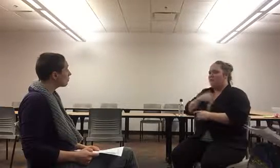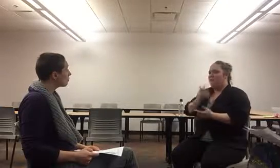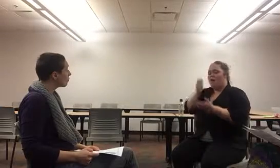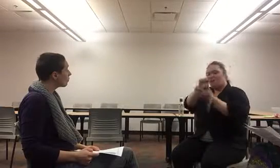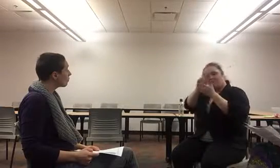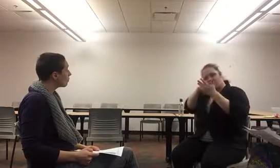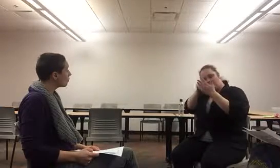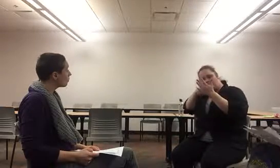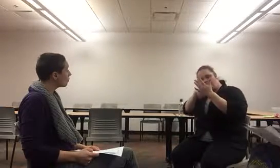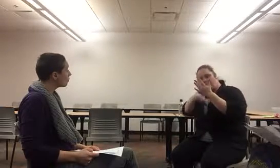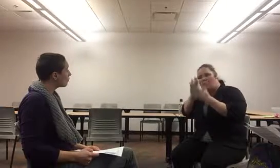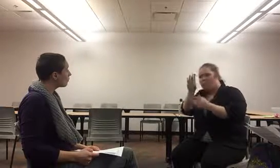excellent. What a small world.